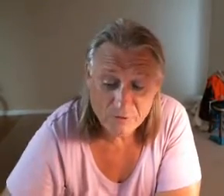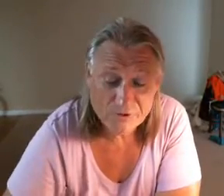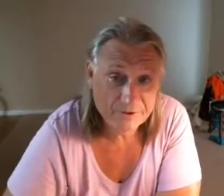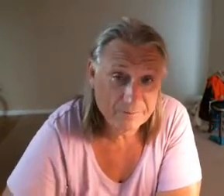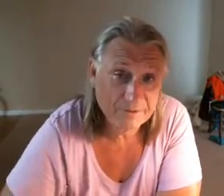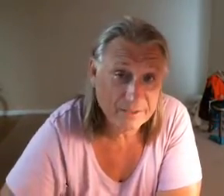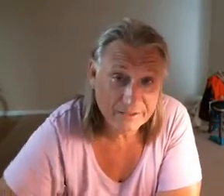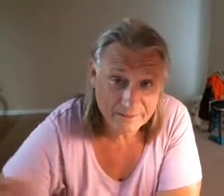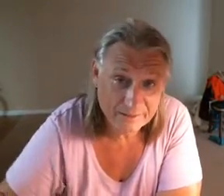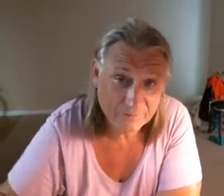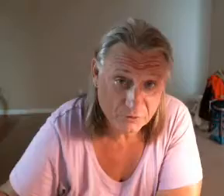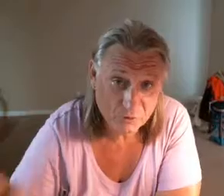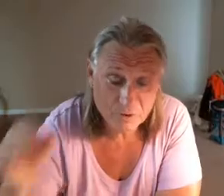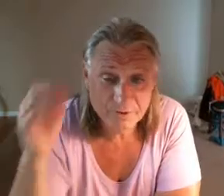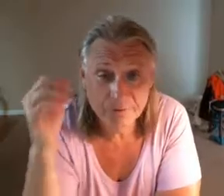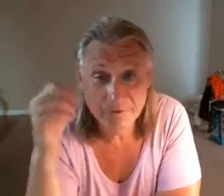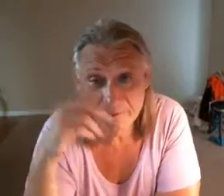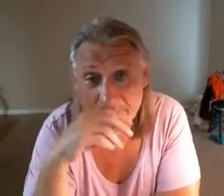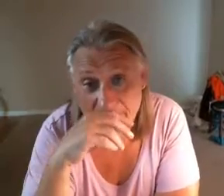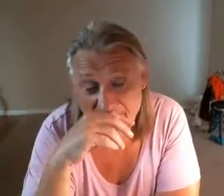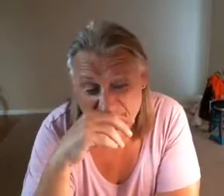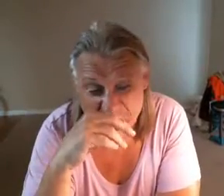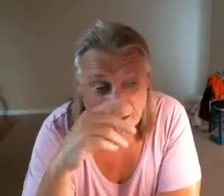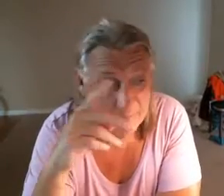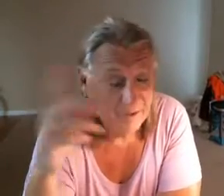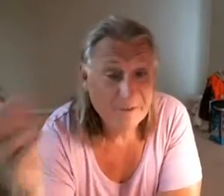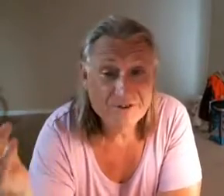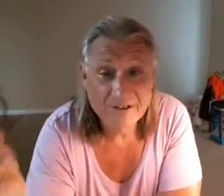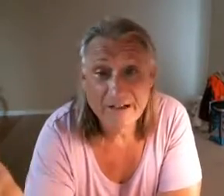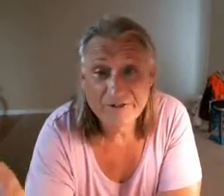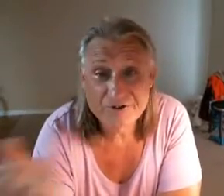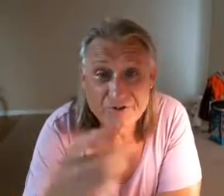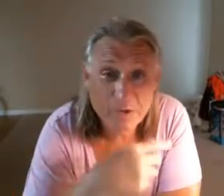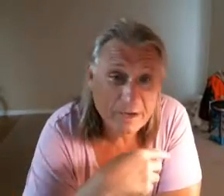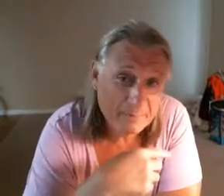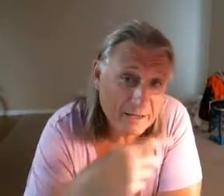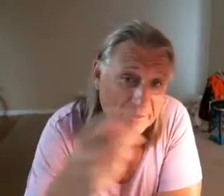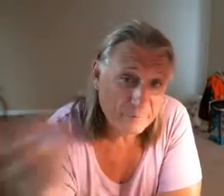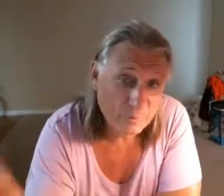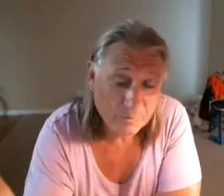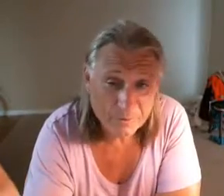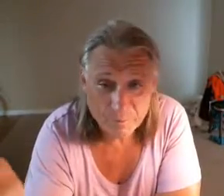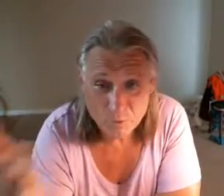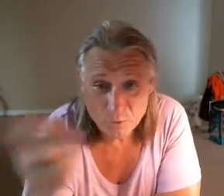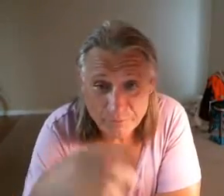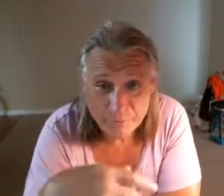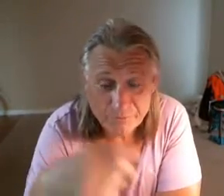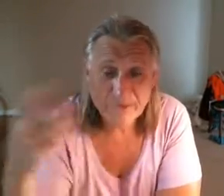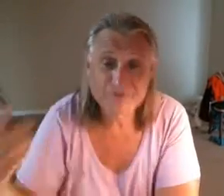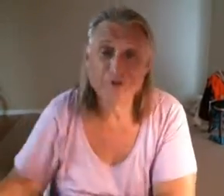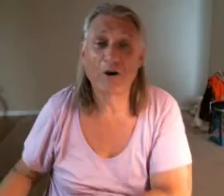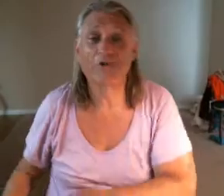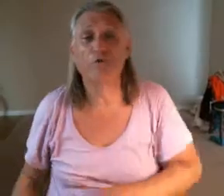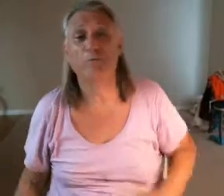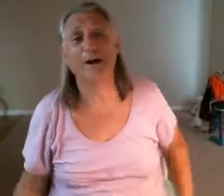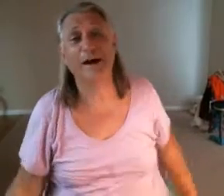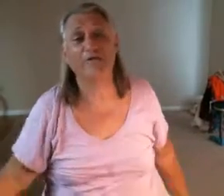usually been lucky to get up to 200 but anyways then I just swam back and forth in the pool a few times and you know I do back